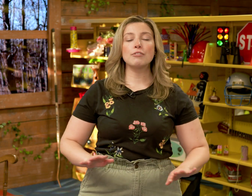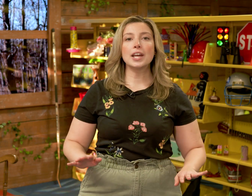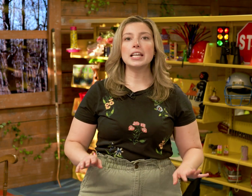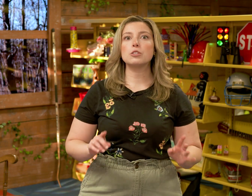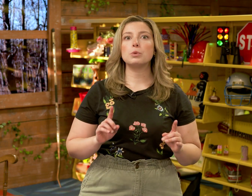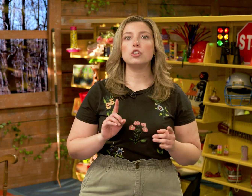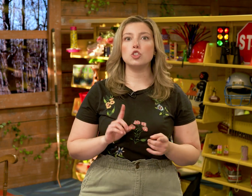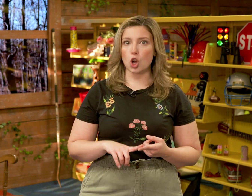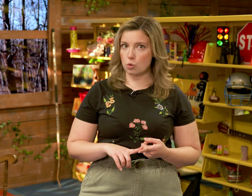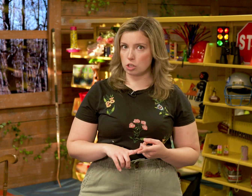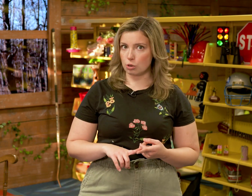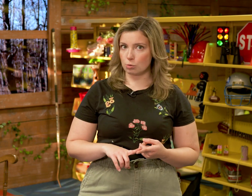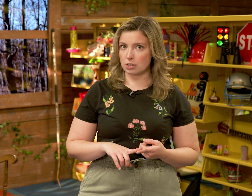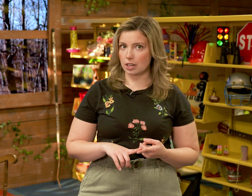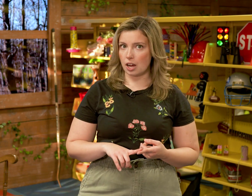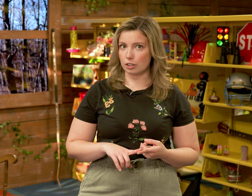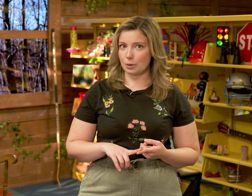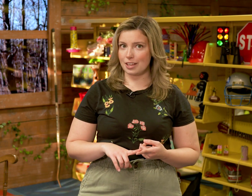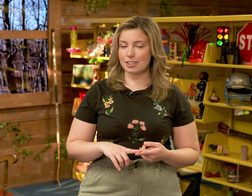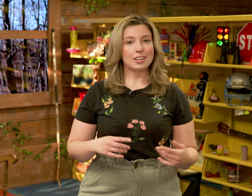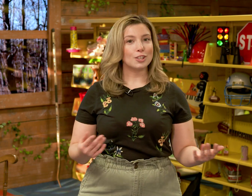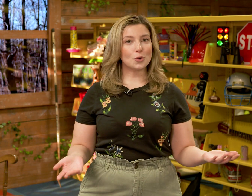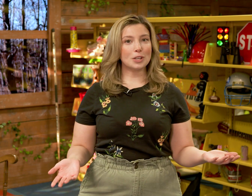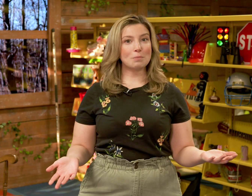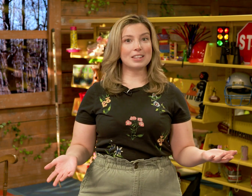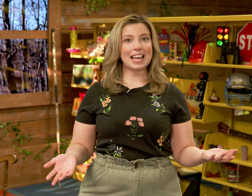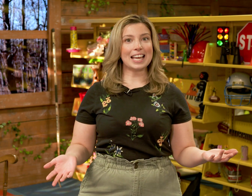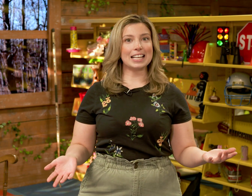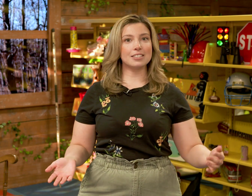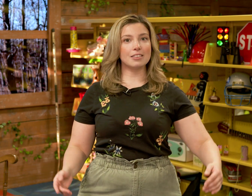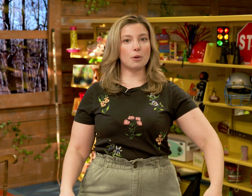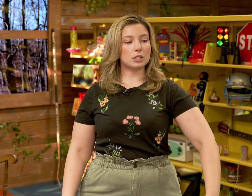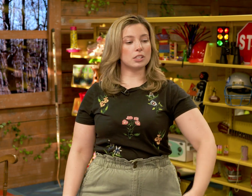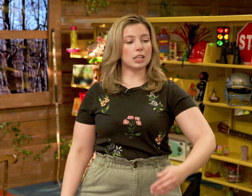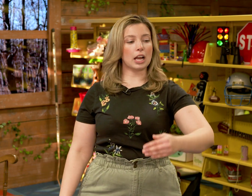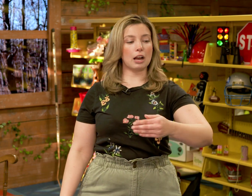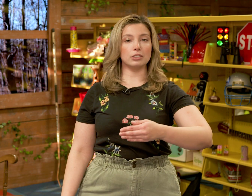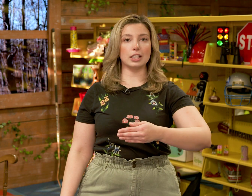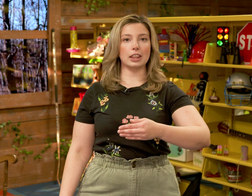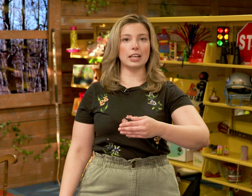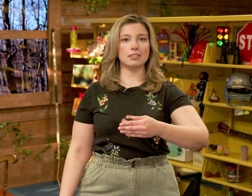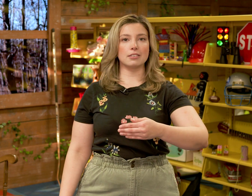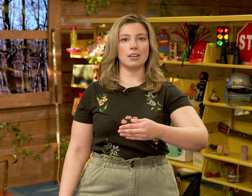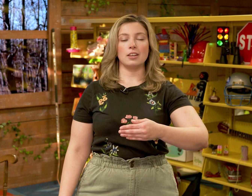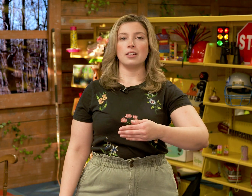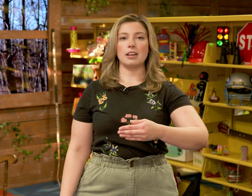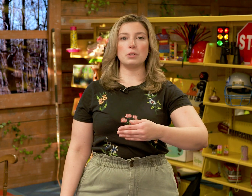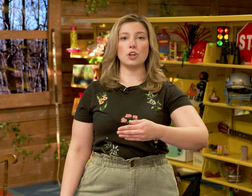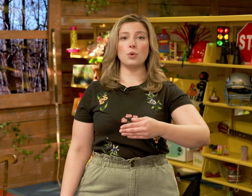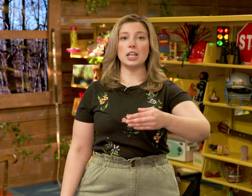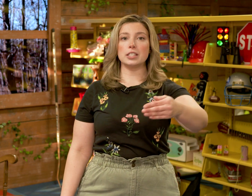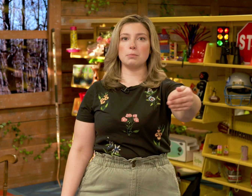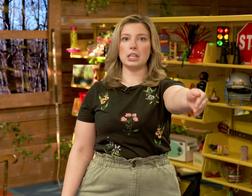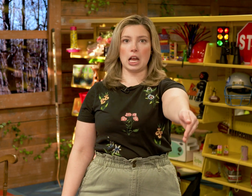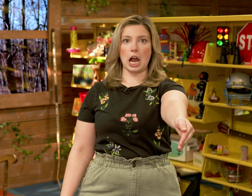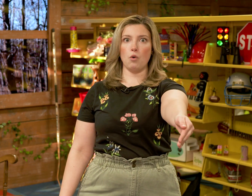hand we don't use to color with is going to be the hand that we stick out like this. Now, we don't want it to be out